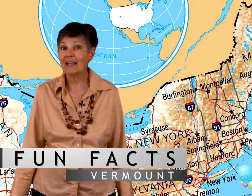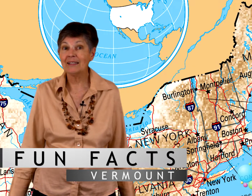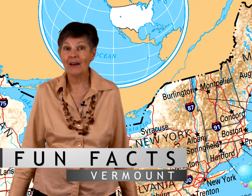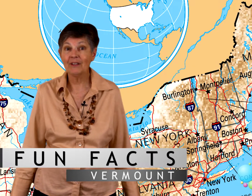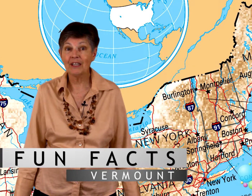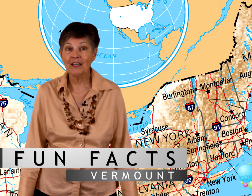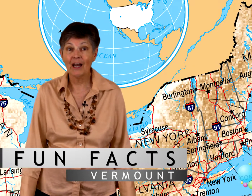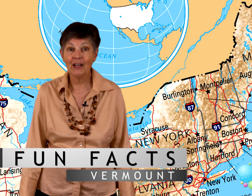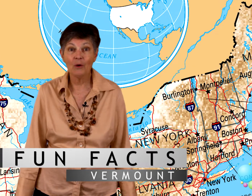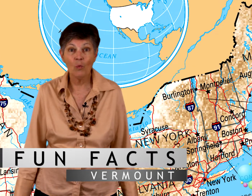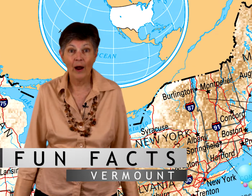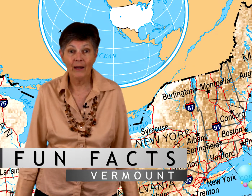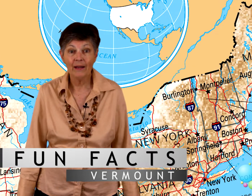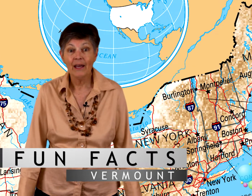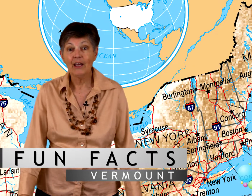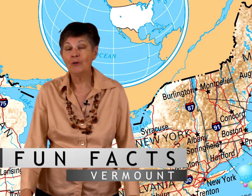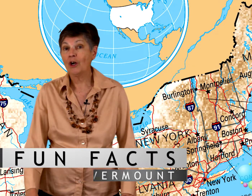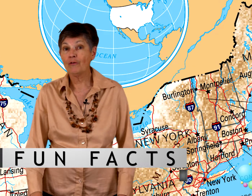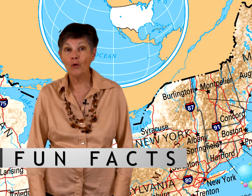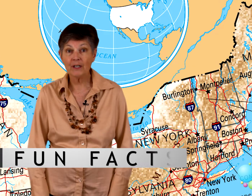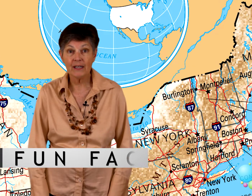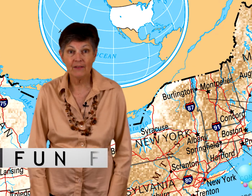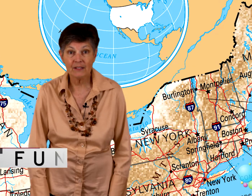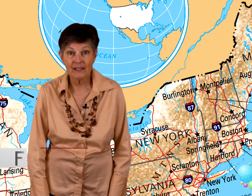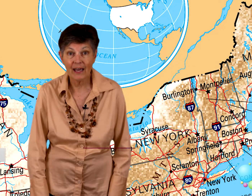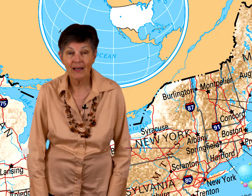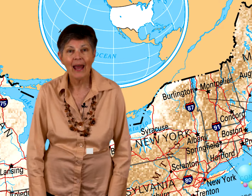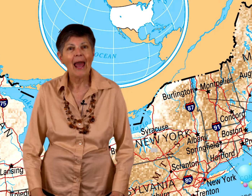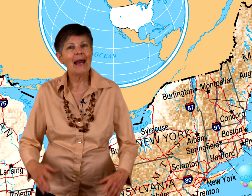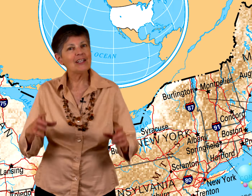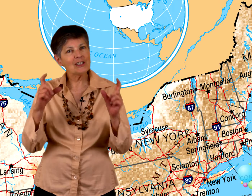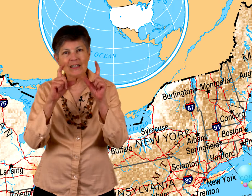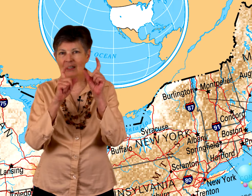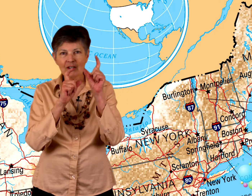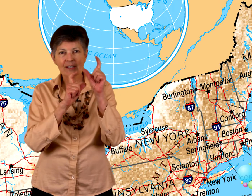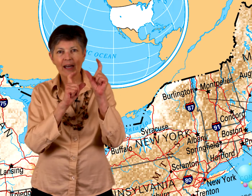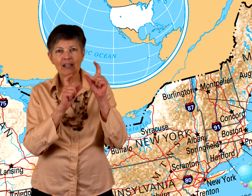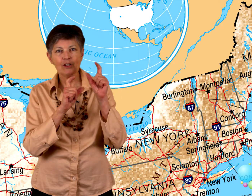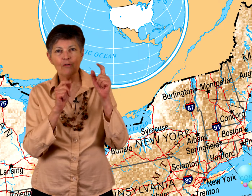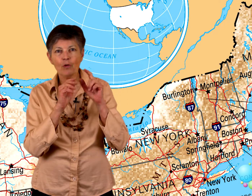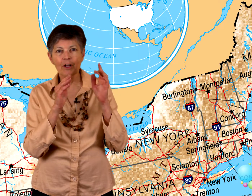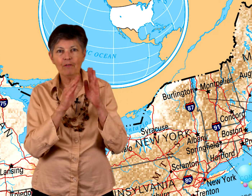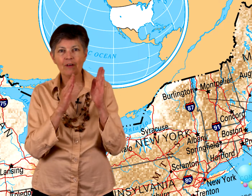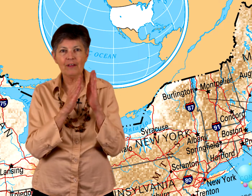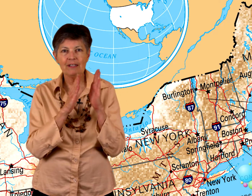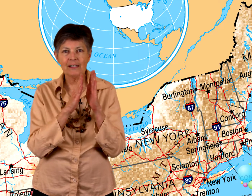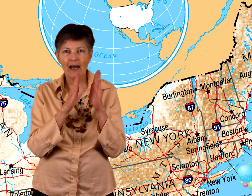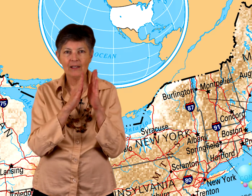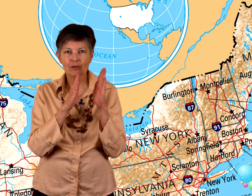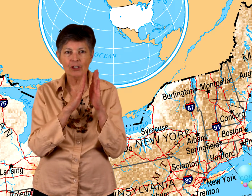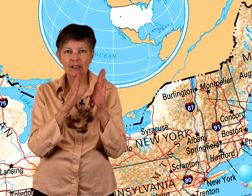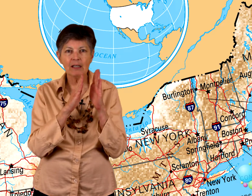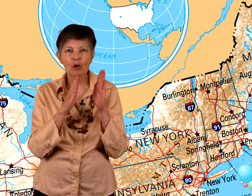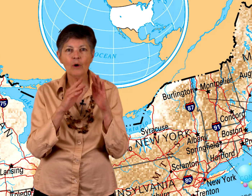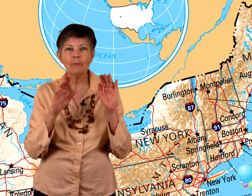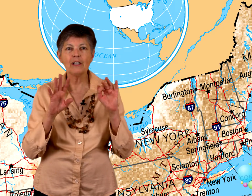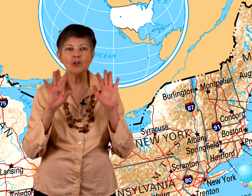in 1791. It was our 14th state. And it's just a little state. It's so 45th in size. So it's just a little one but it's